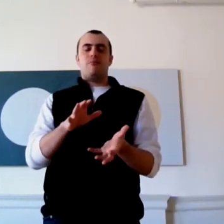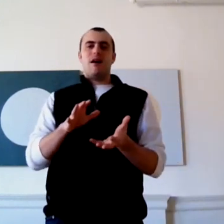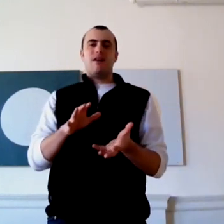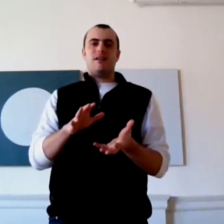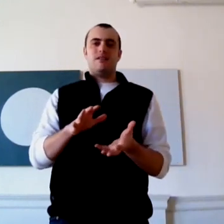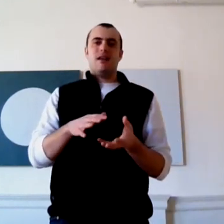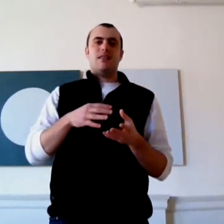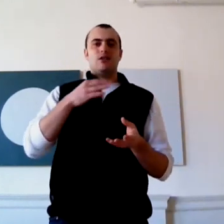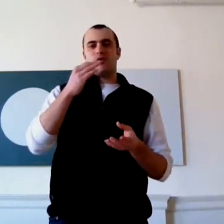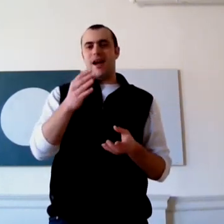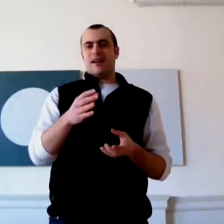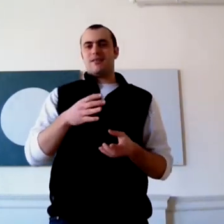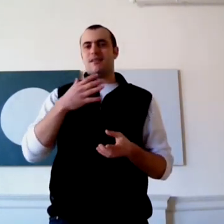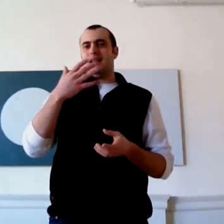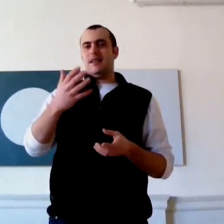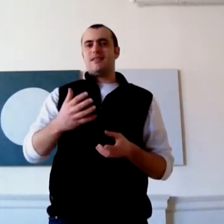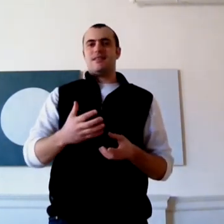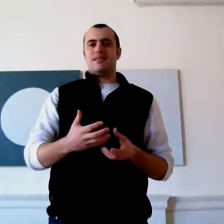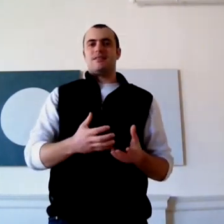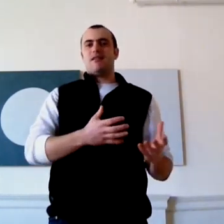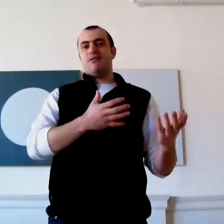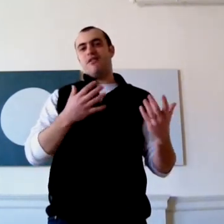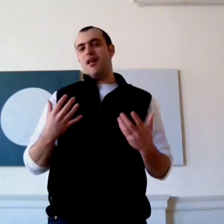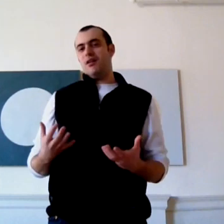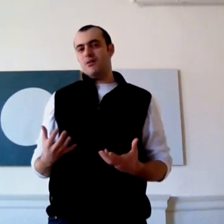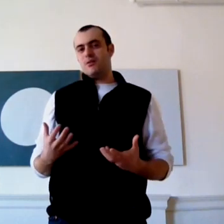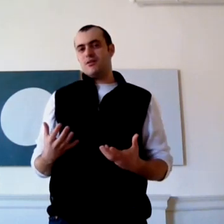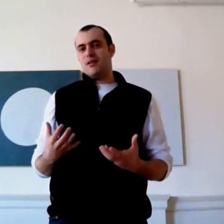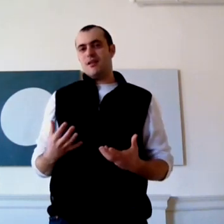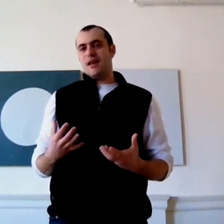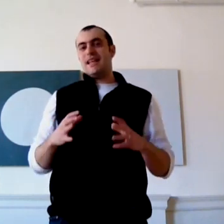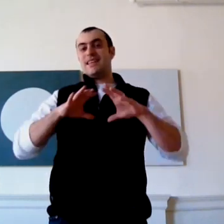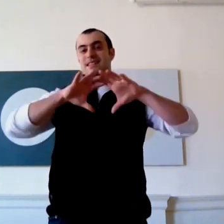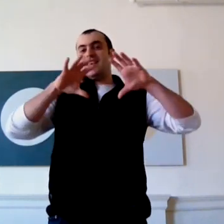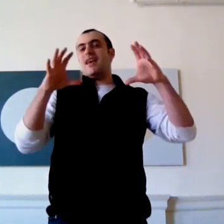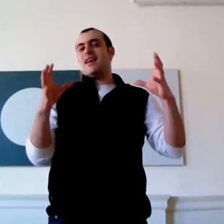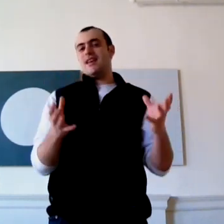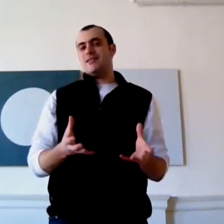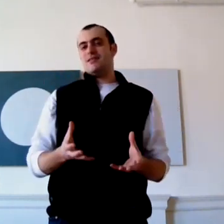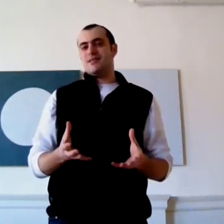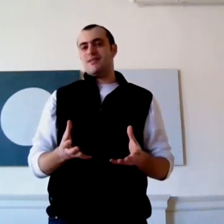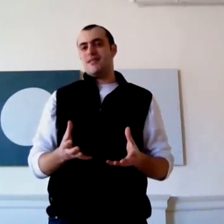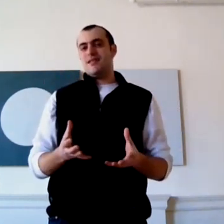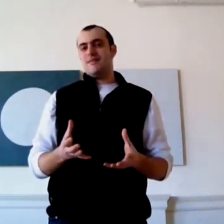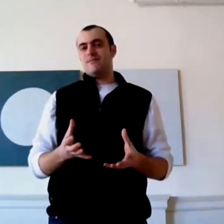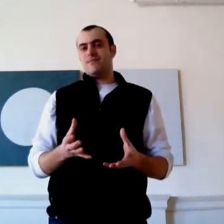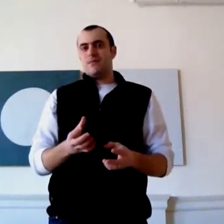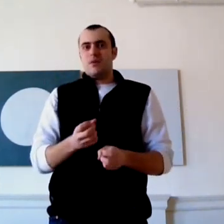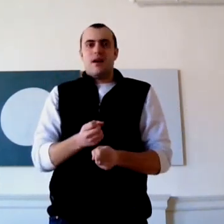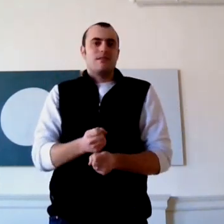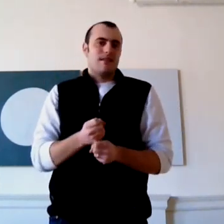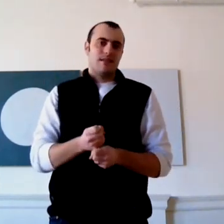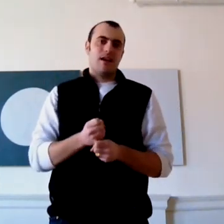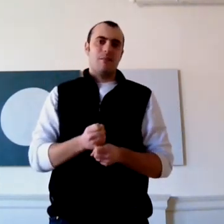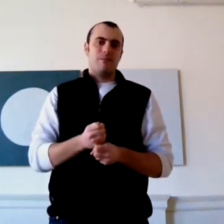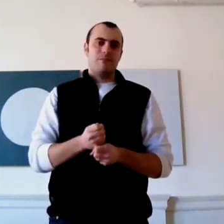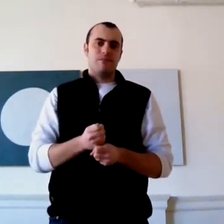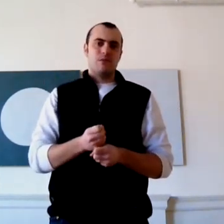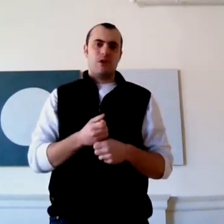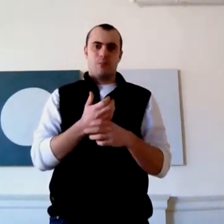mind that tracks and listens and follows and contains without tensing up. So you're